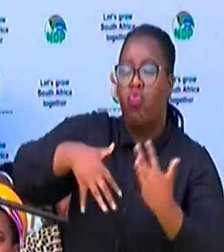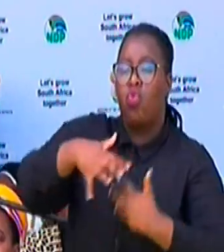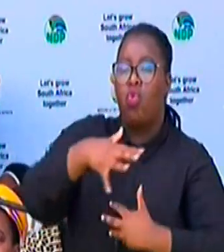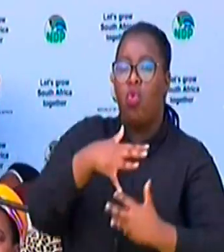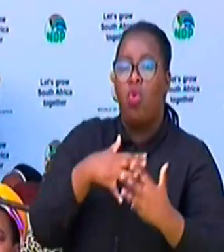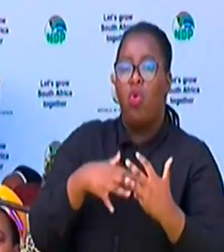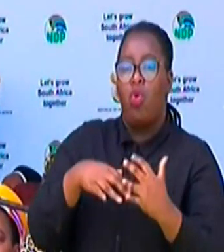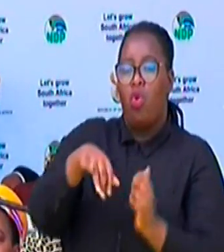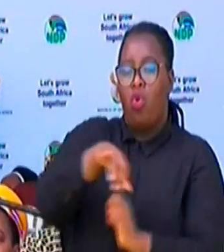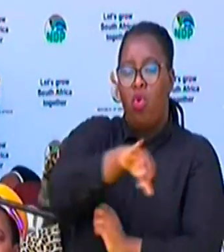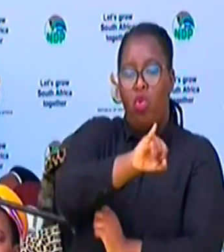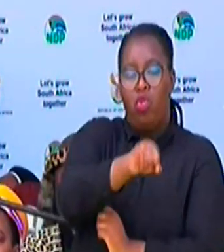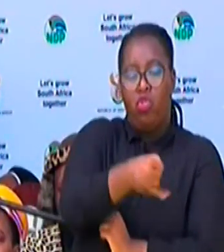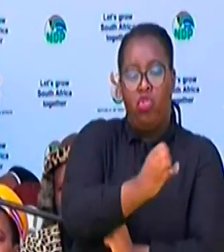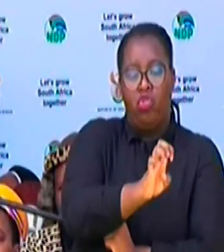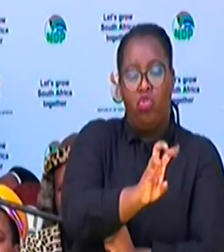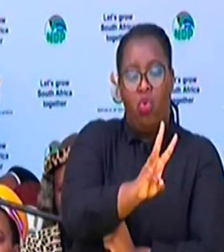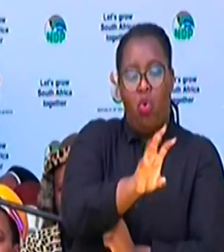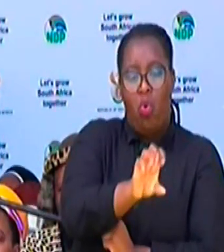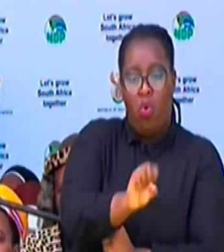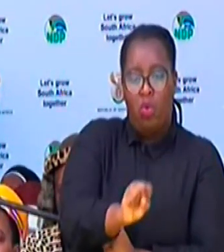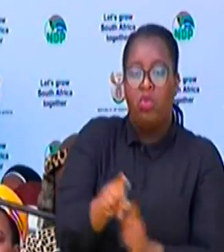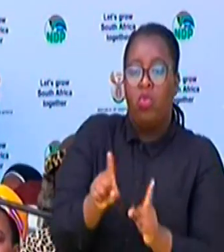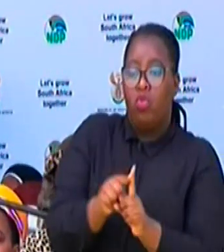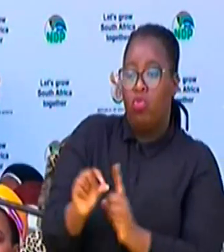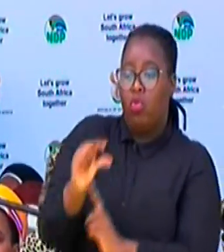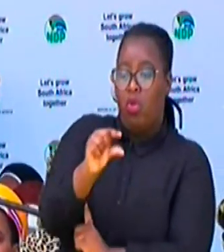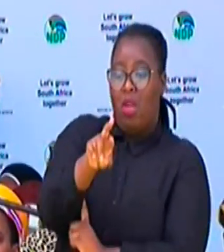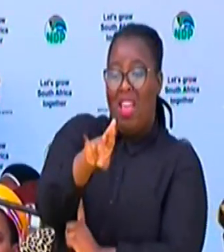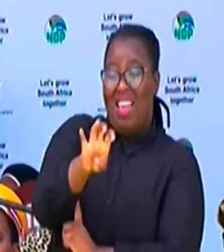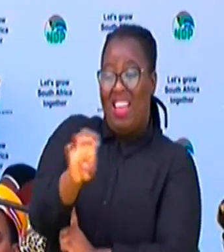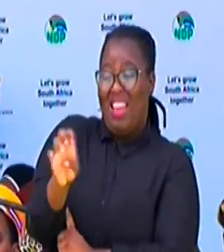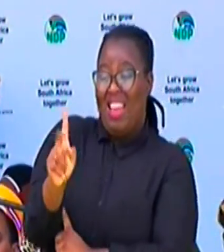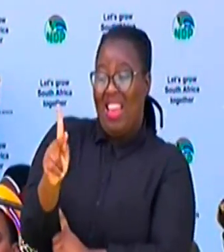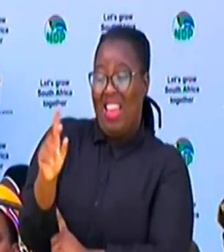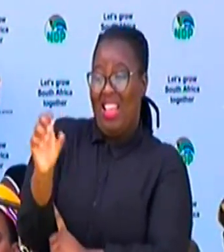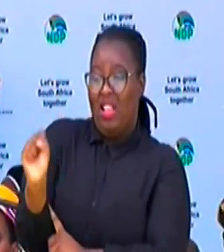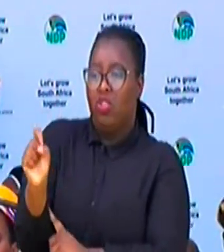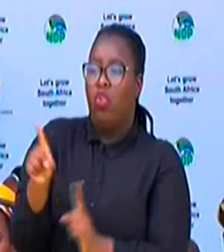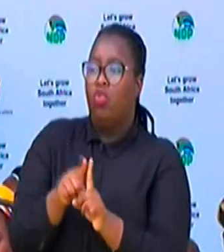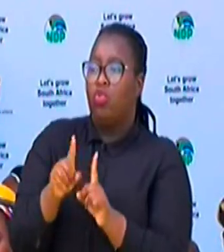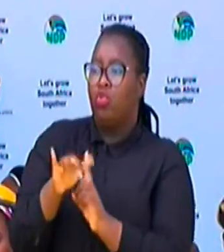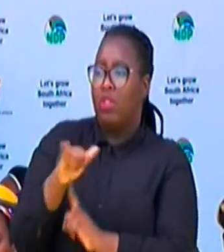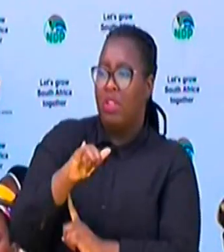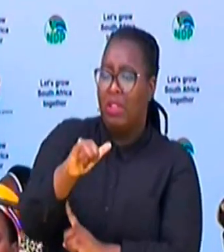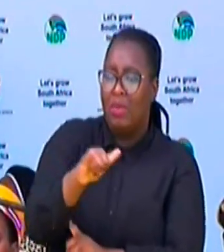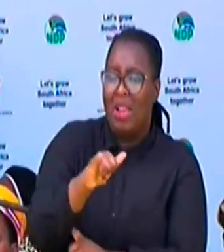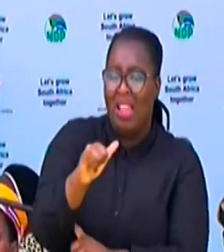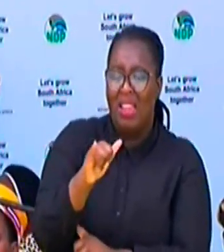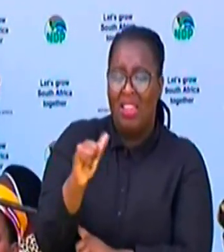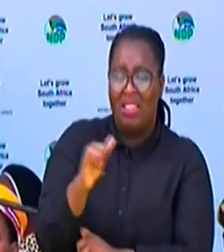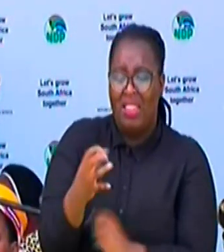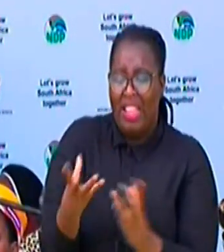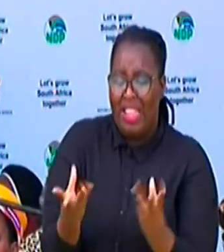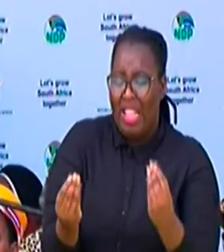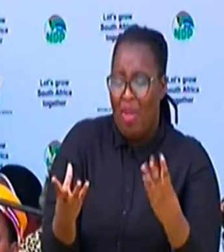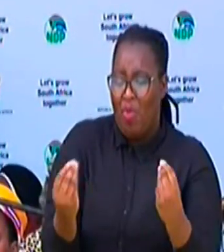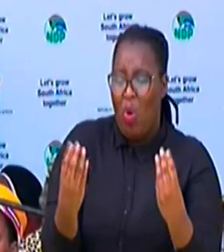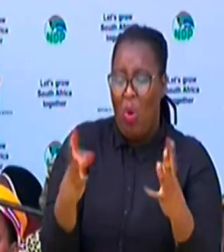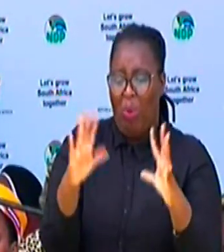Jews, and Greeks. The similarities of some artifacts, e.g. clay pots, calabashes,